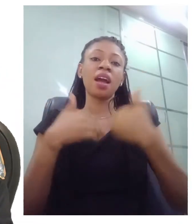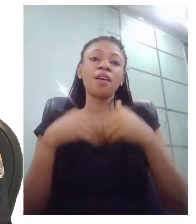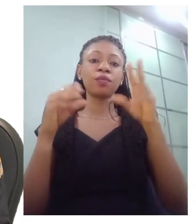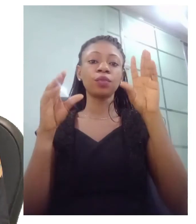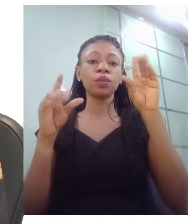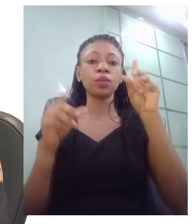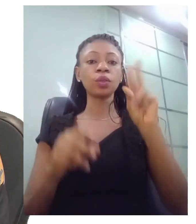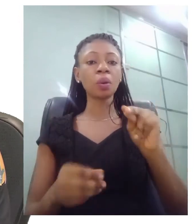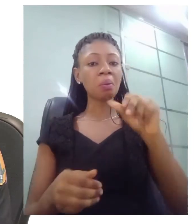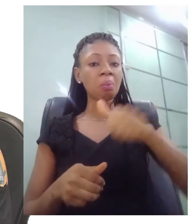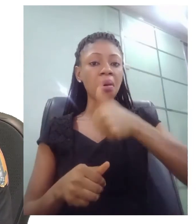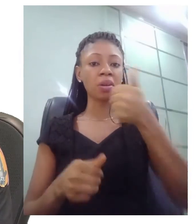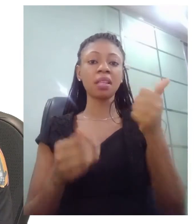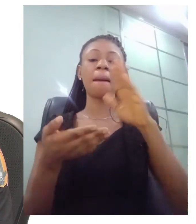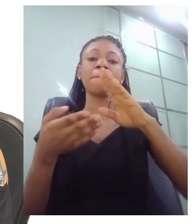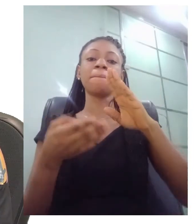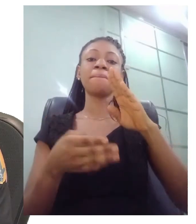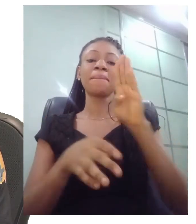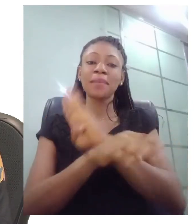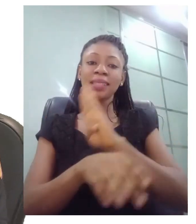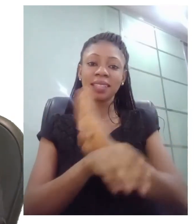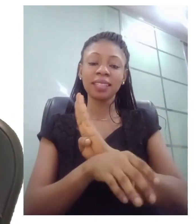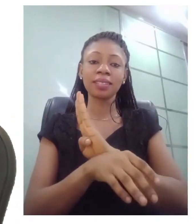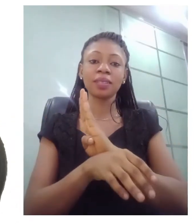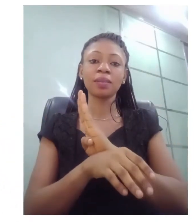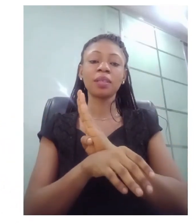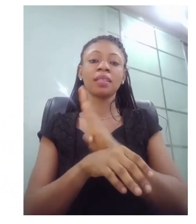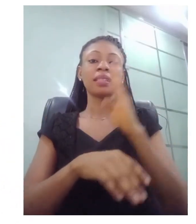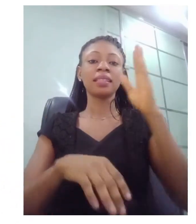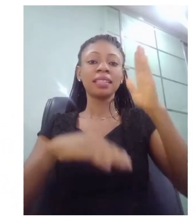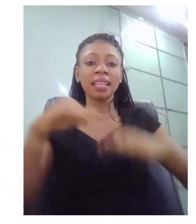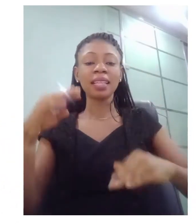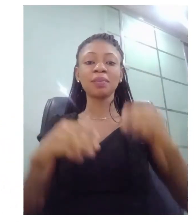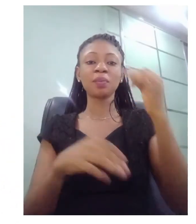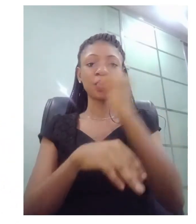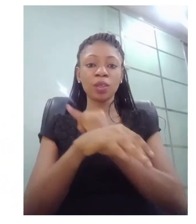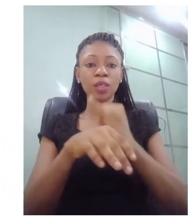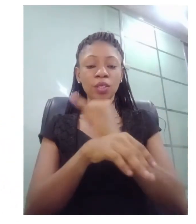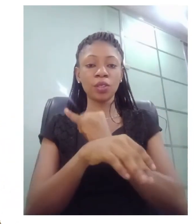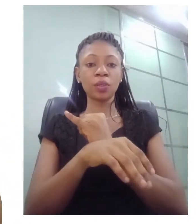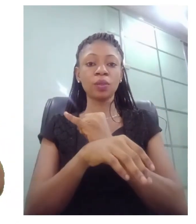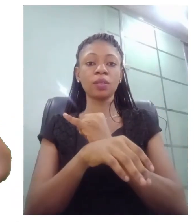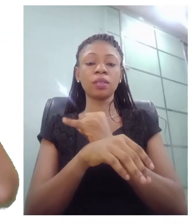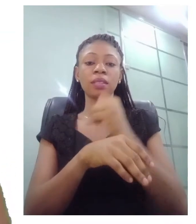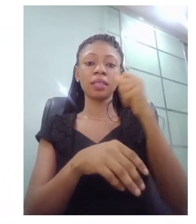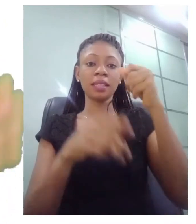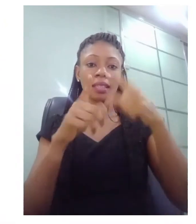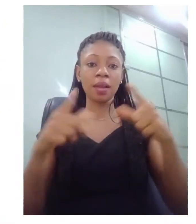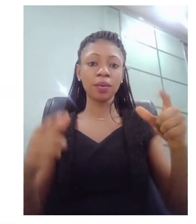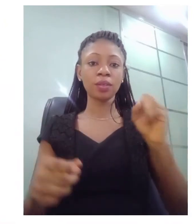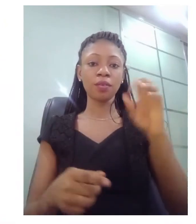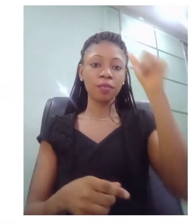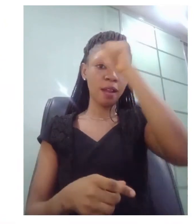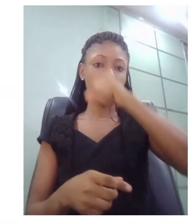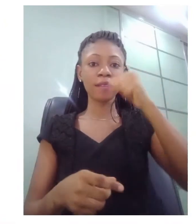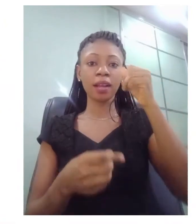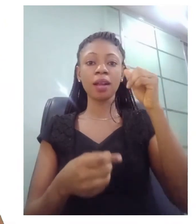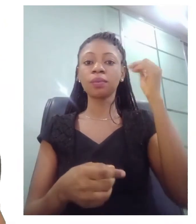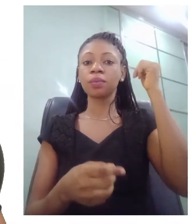African deaf communities. Very soon, we are going to be looking at the indigenous sign languages of the global community. All